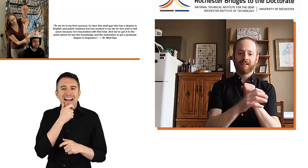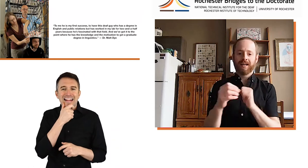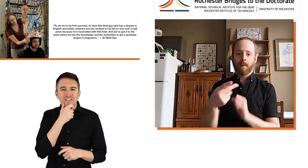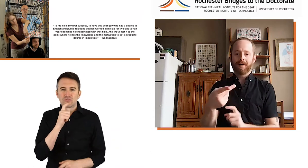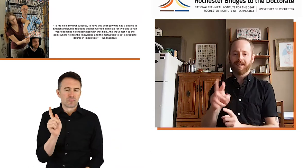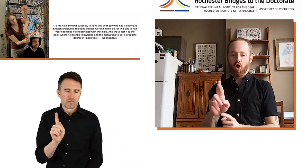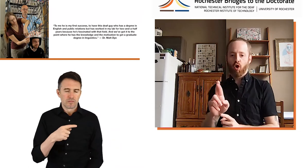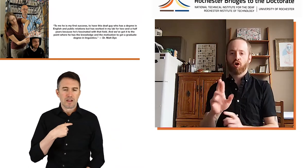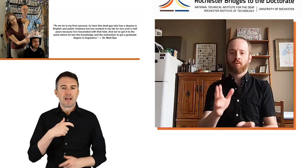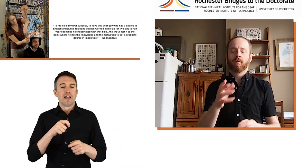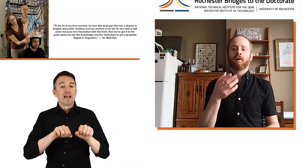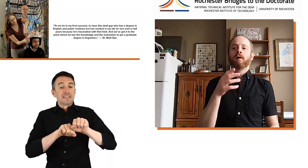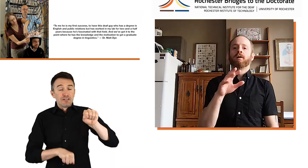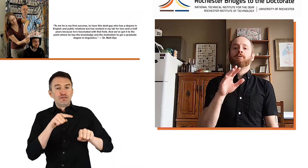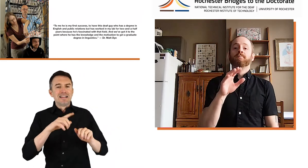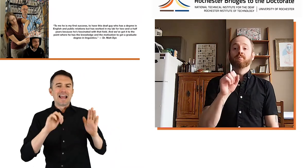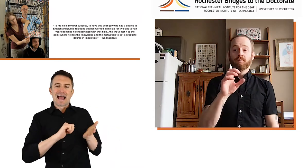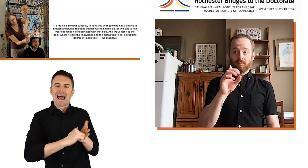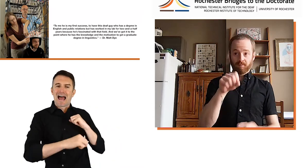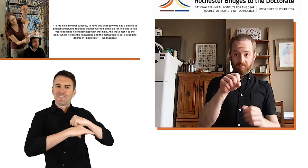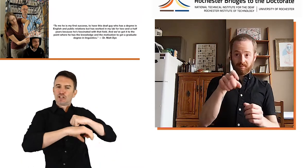a degree in advertising and public relations.